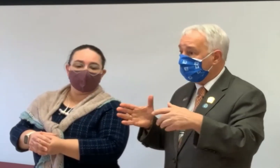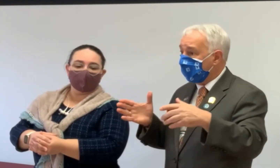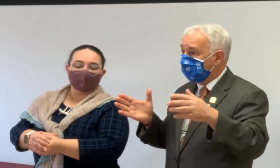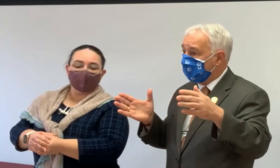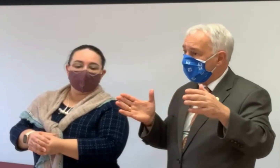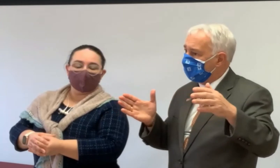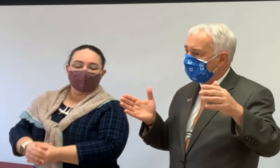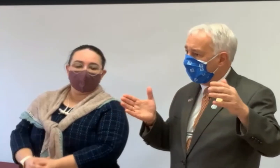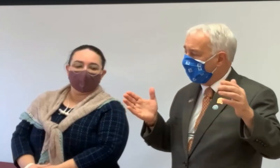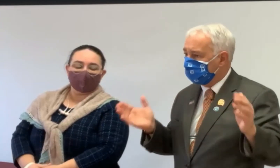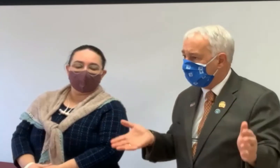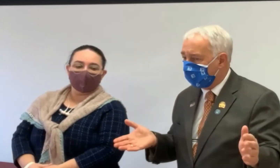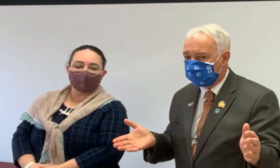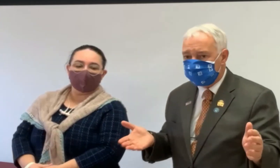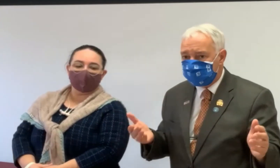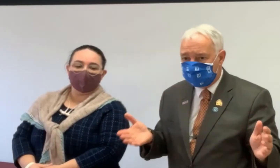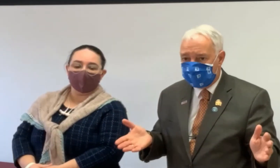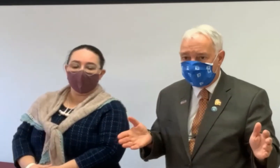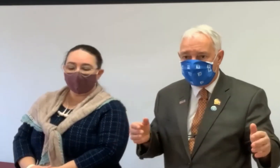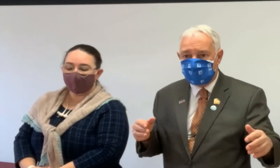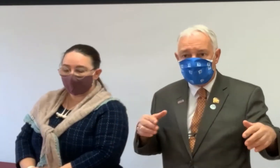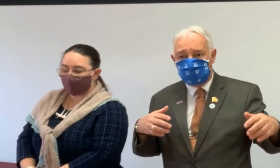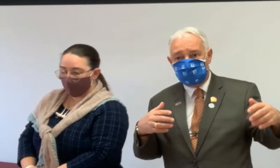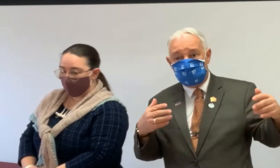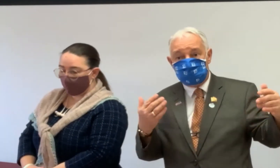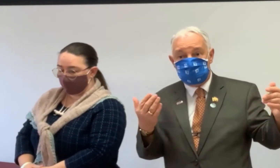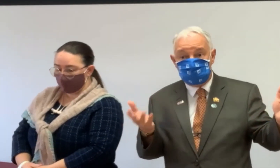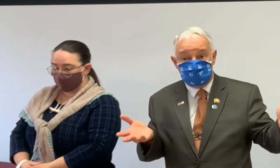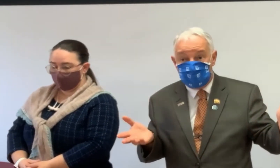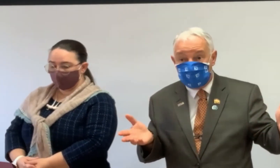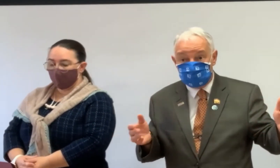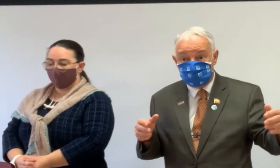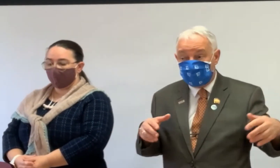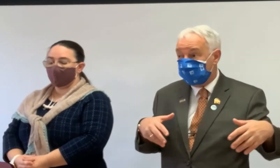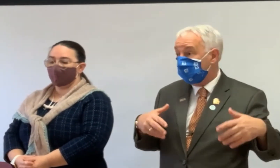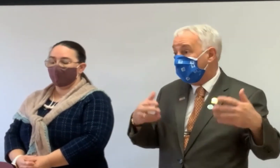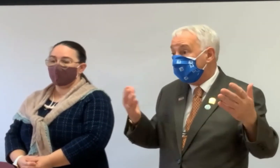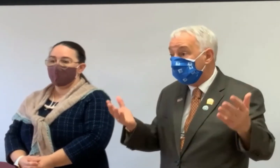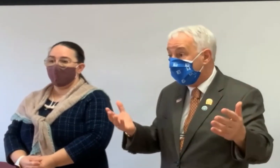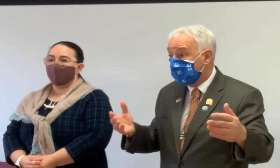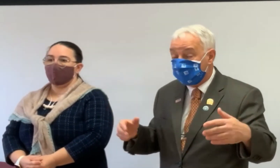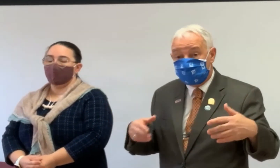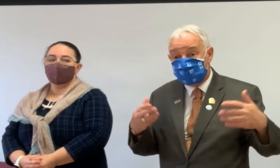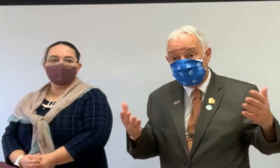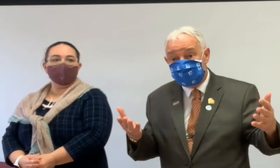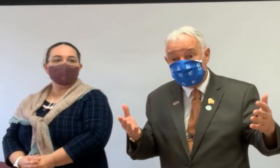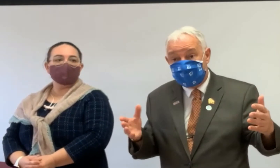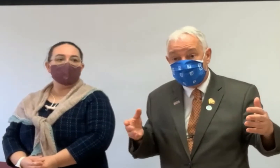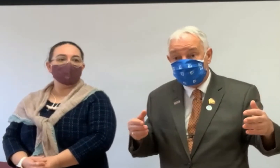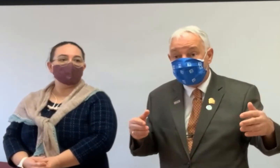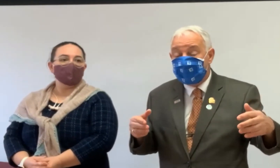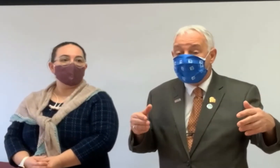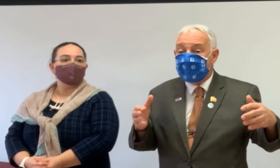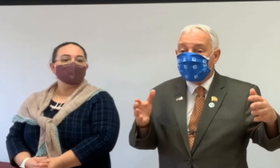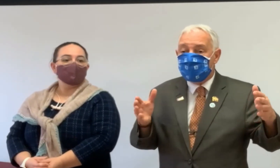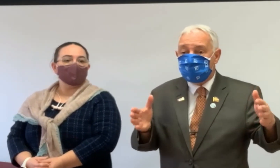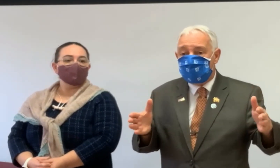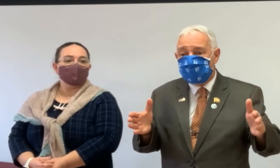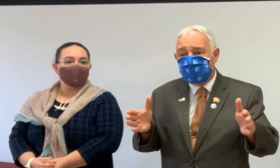is maybe the house you have is too big and you want to buy something small, maybe in a condominium or something like that.